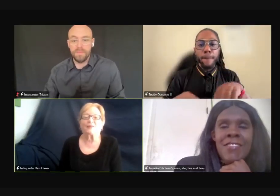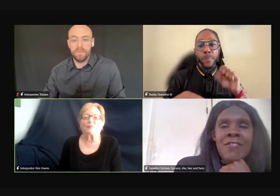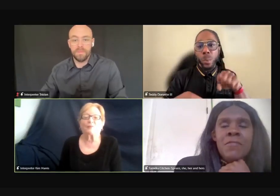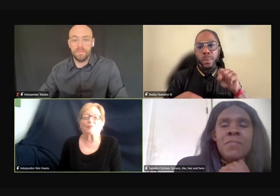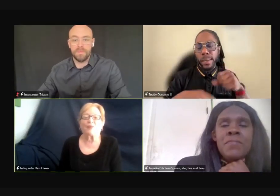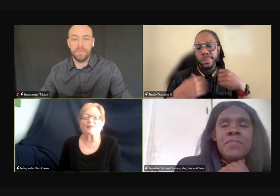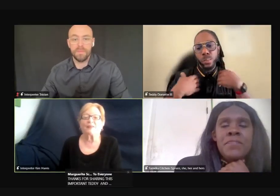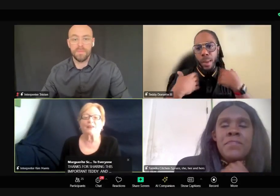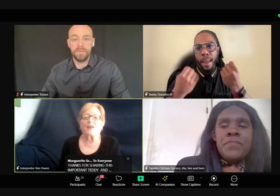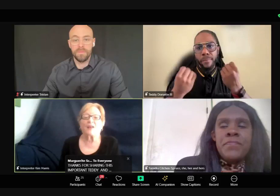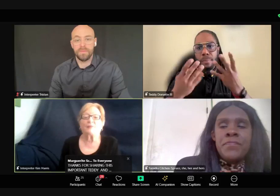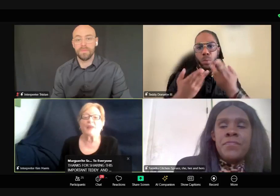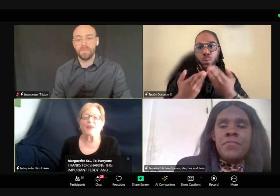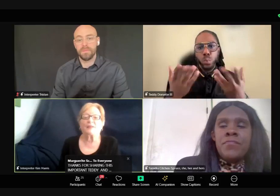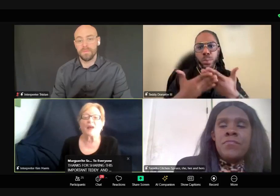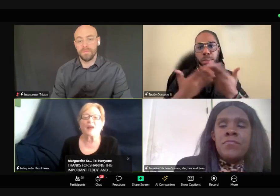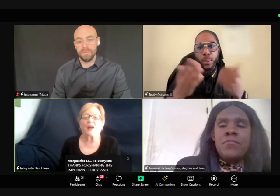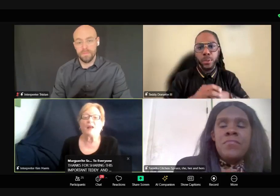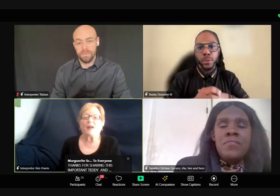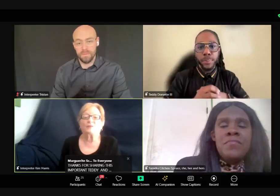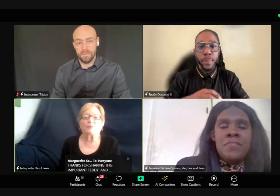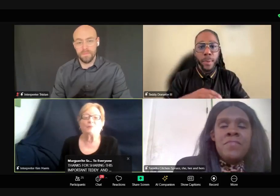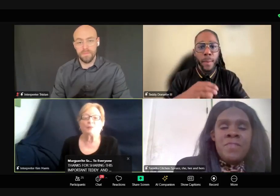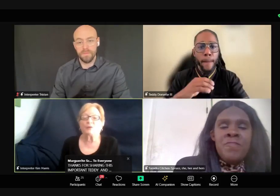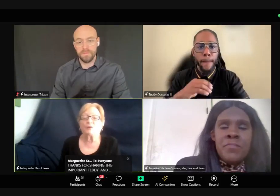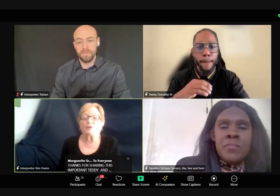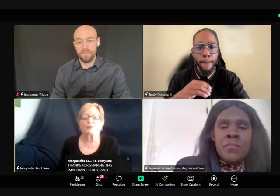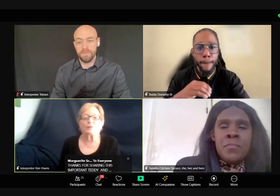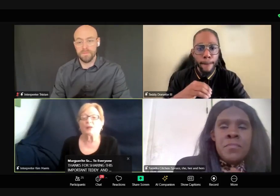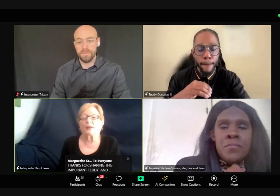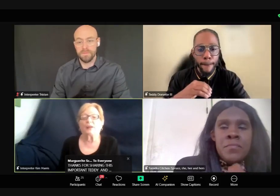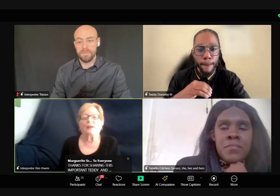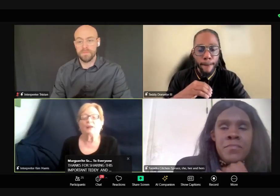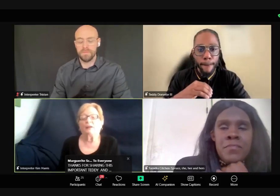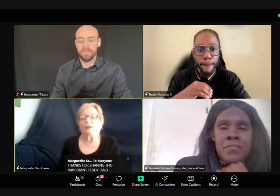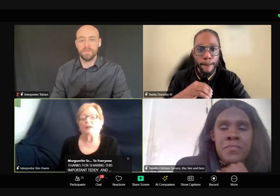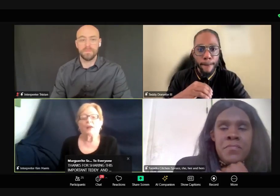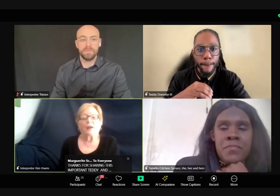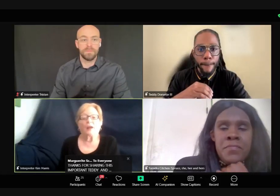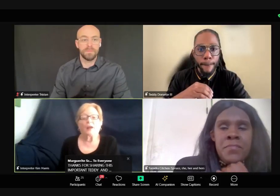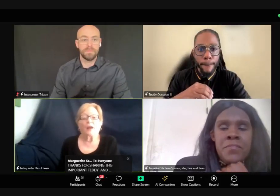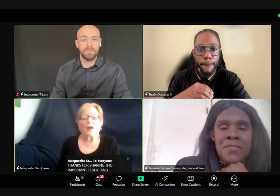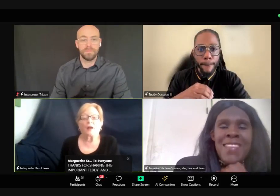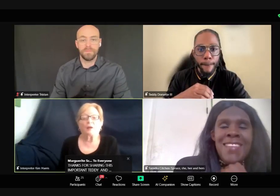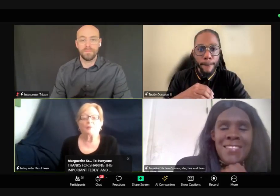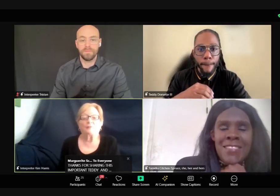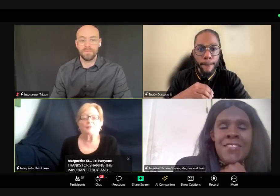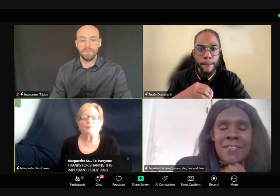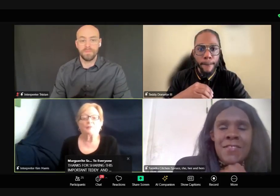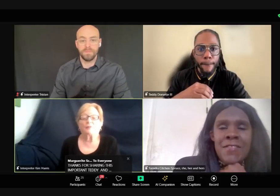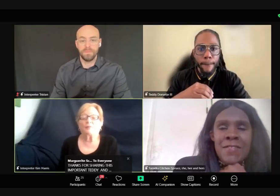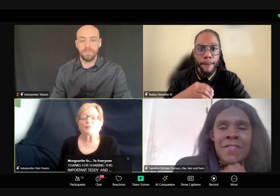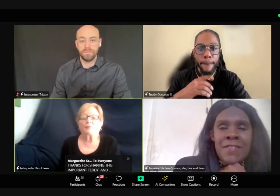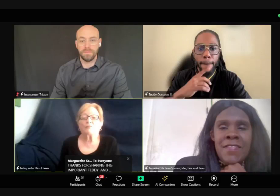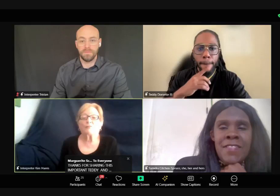city, yeah, that will provide things. Um, yes, uh, there's many resources, really. Um,